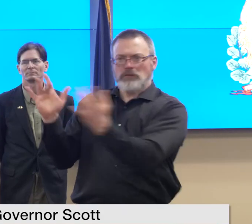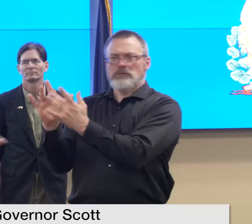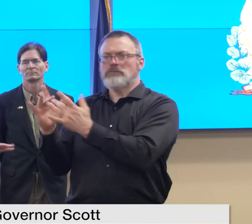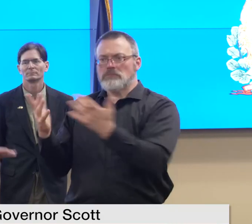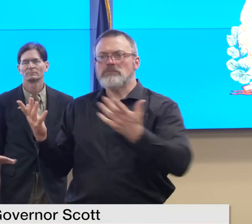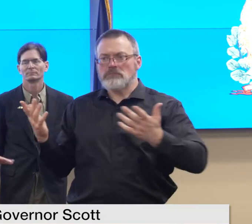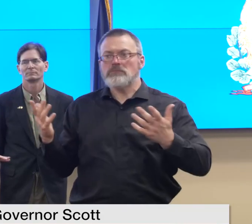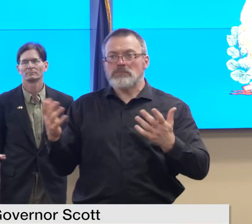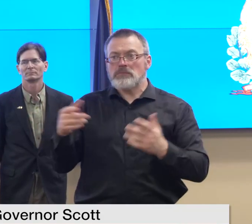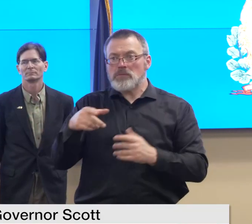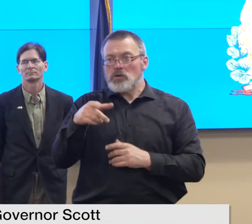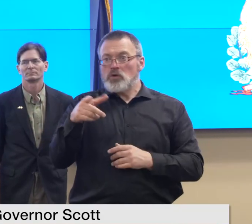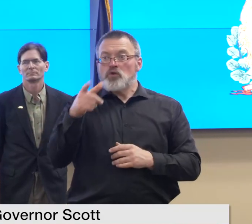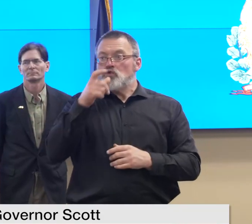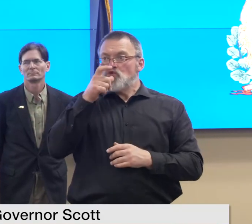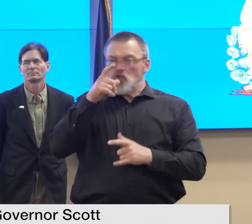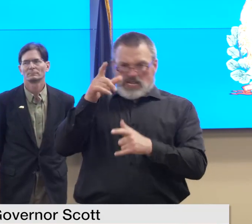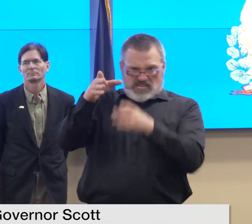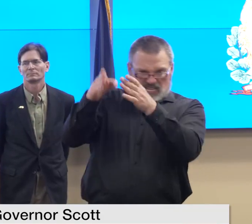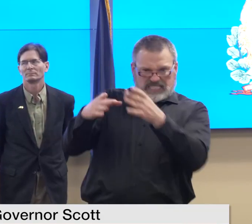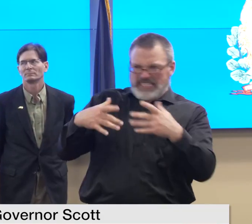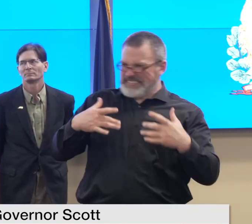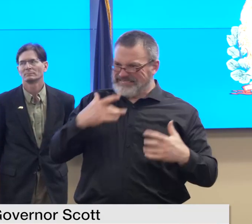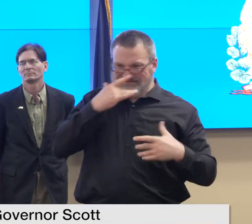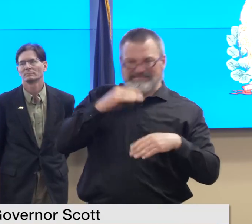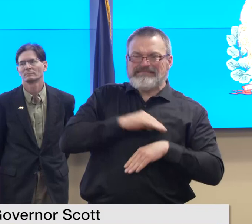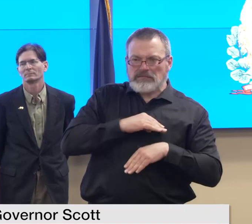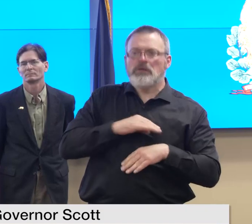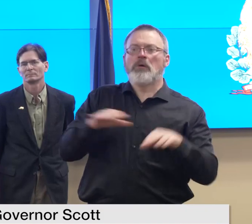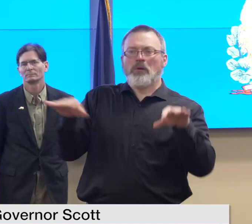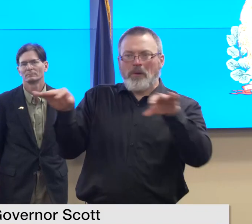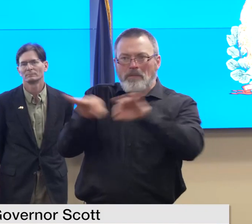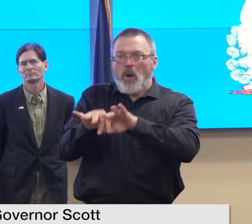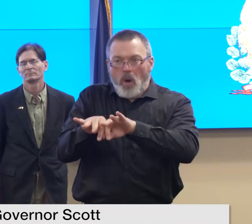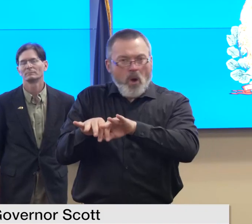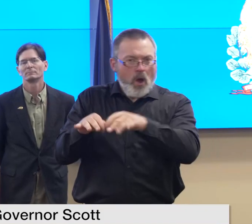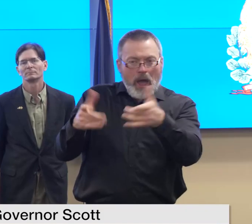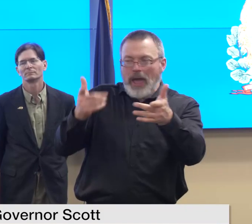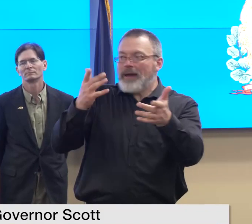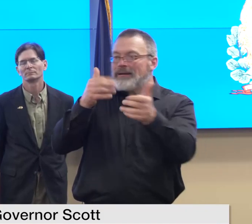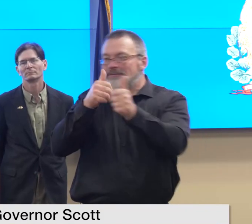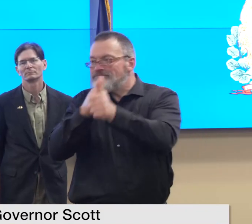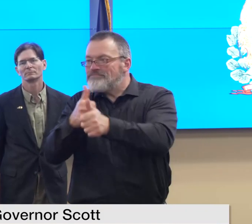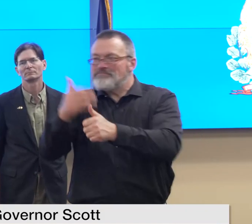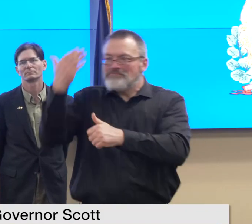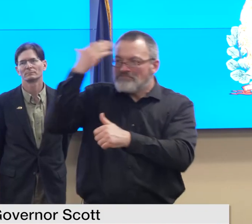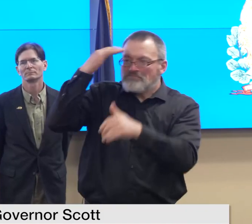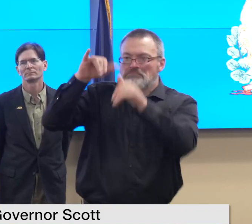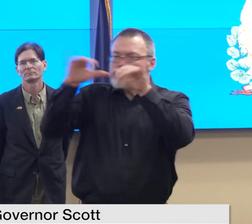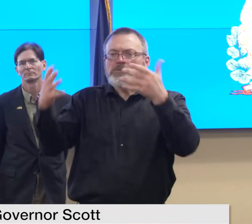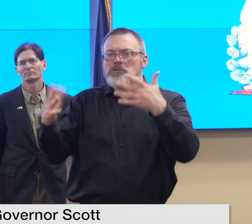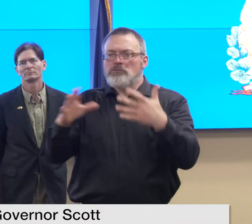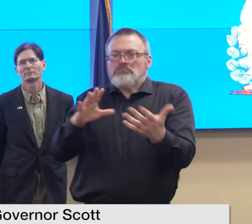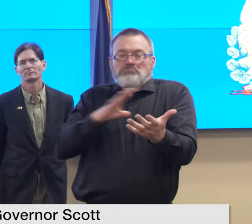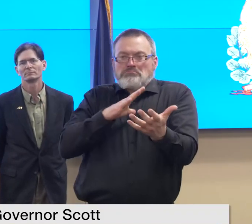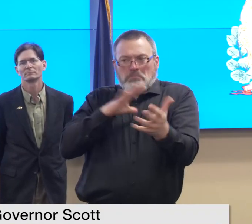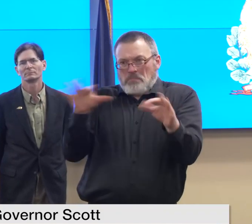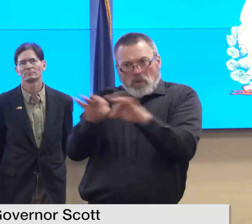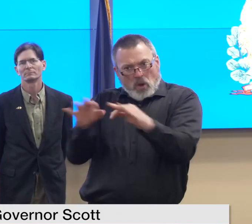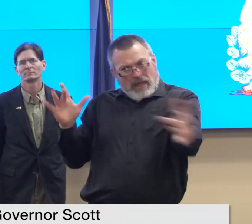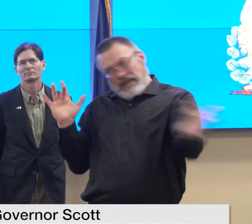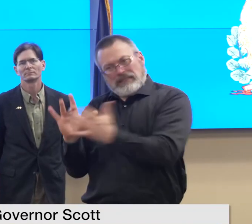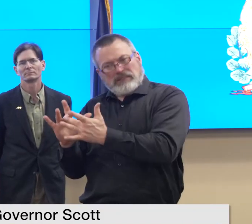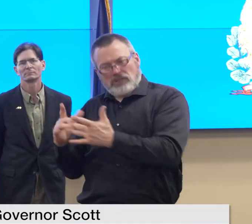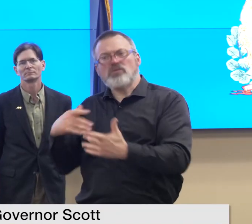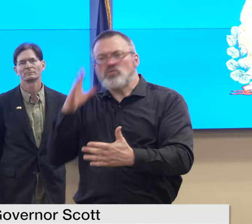includes other people in the penumbra it might be that they're not all uh necessarily having visibility into what is being elevated to the